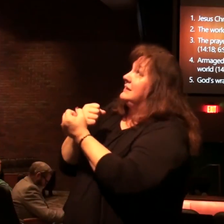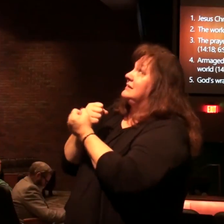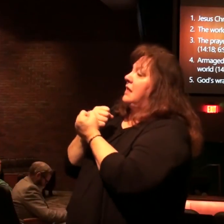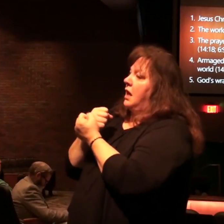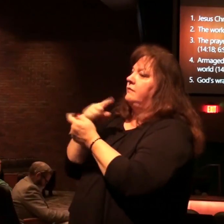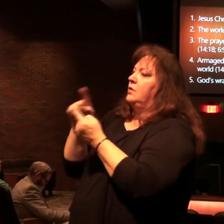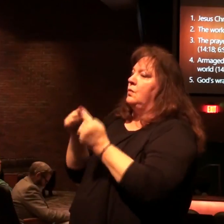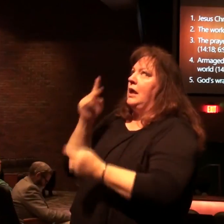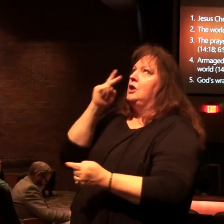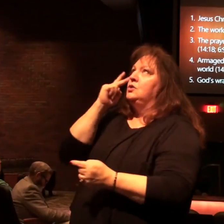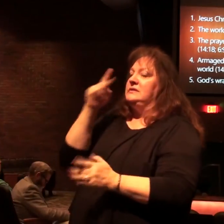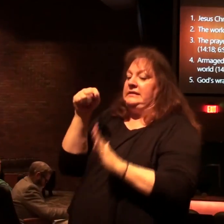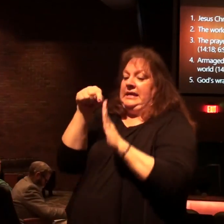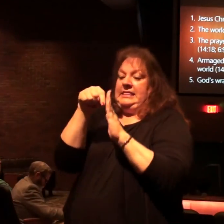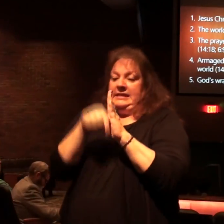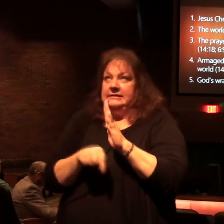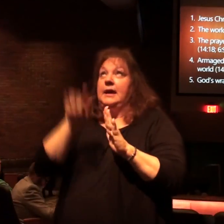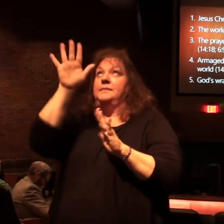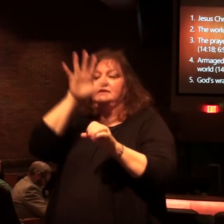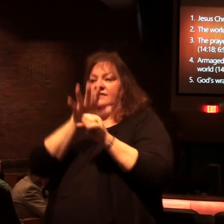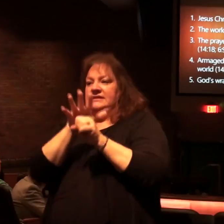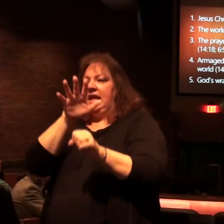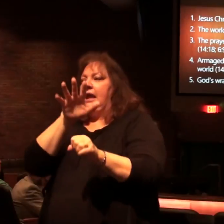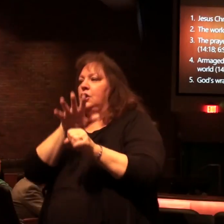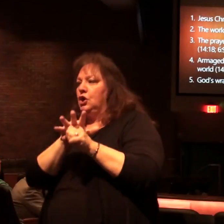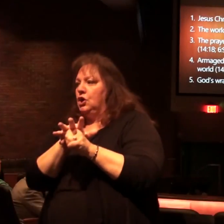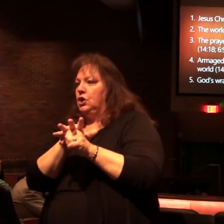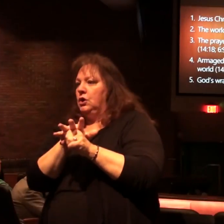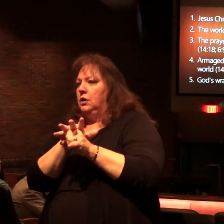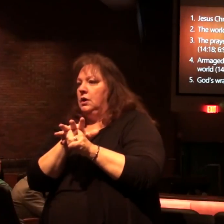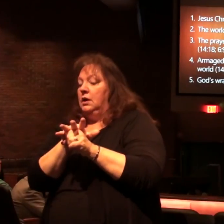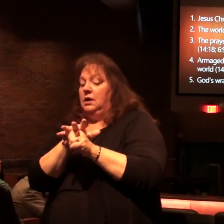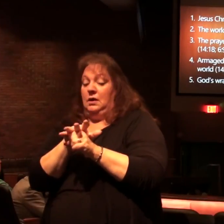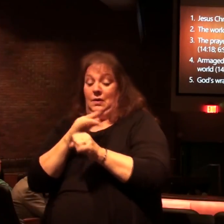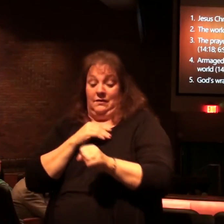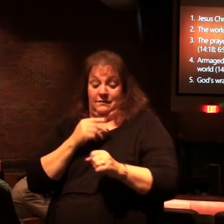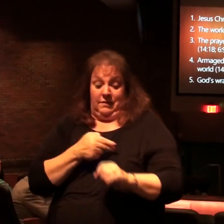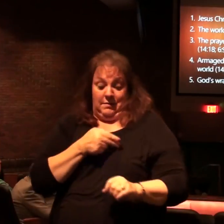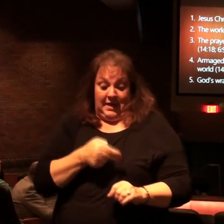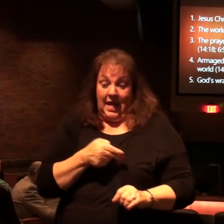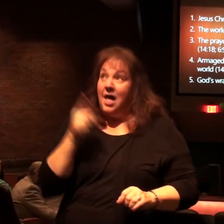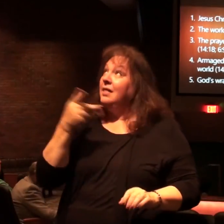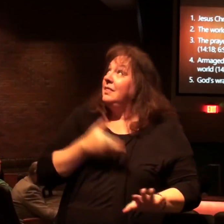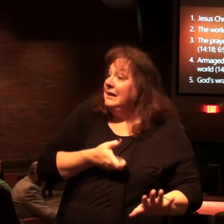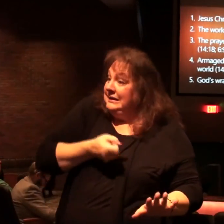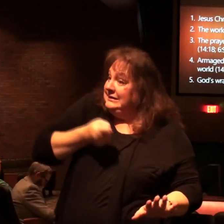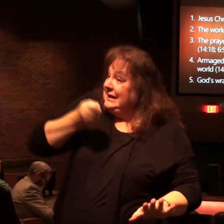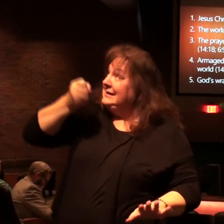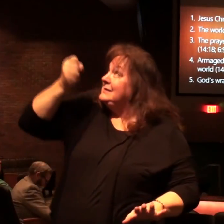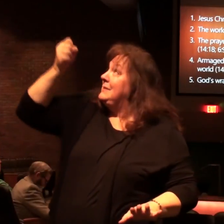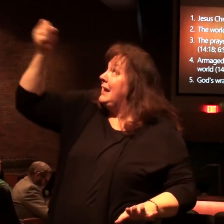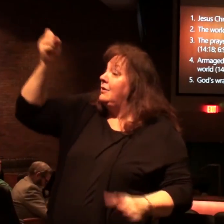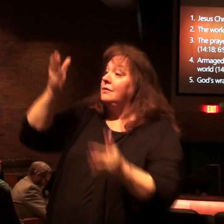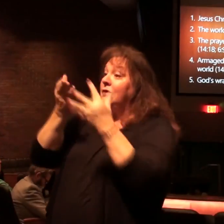see something of the depths of His anger. What you are rescued from in Christ Jesus.